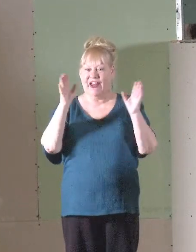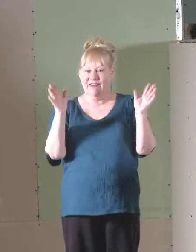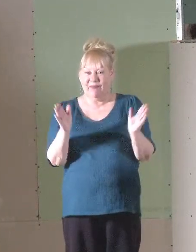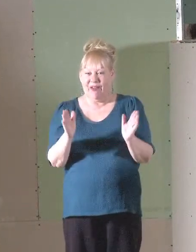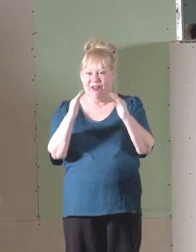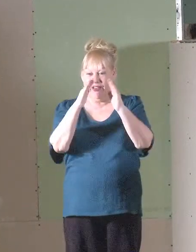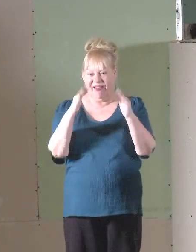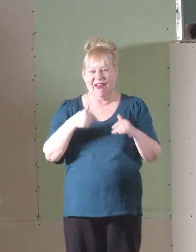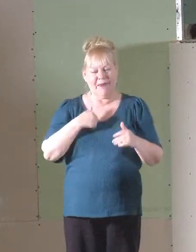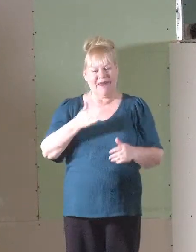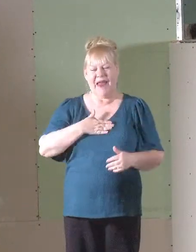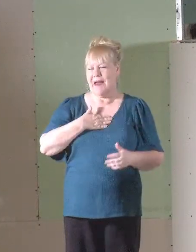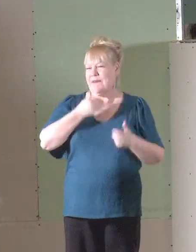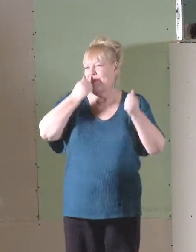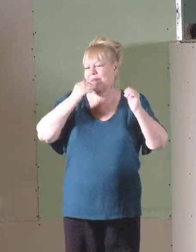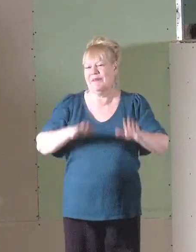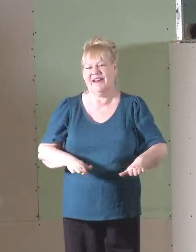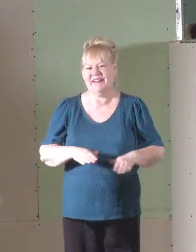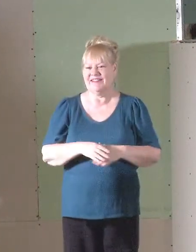blessed. Blessed.